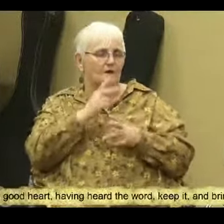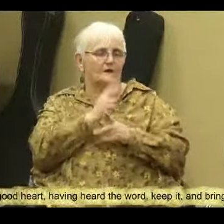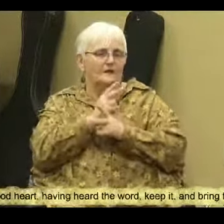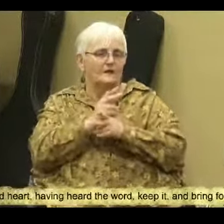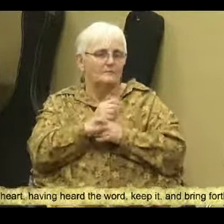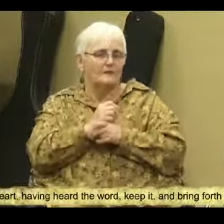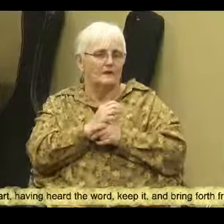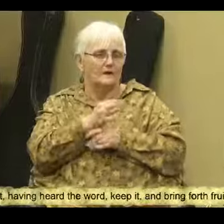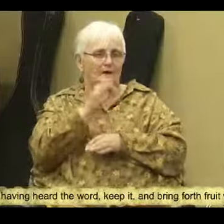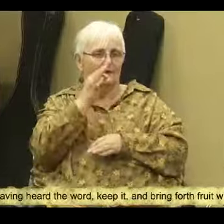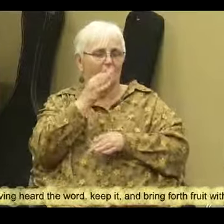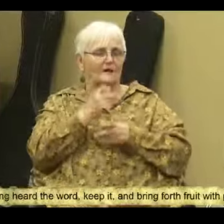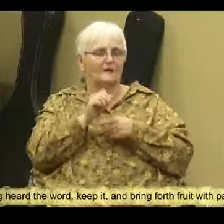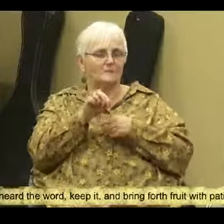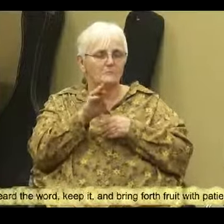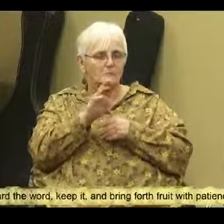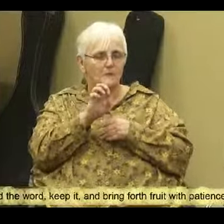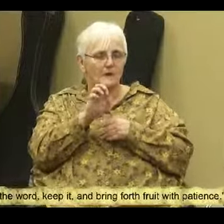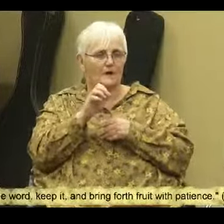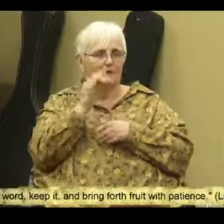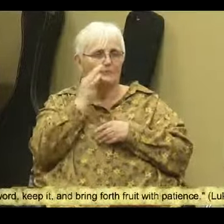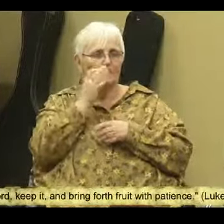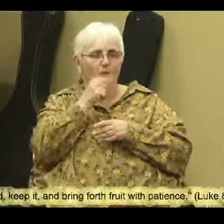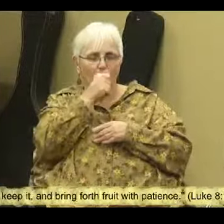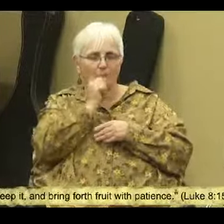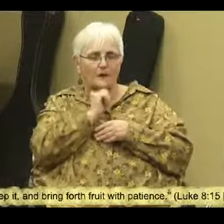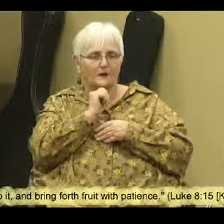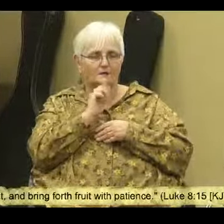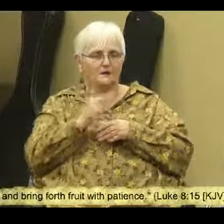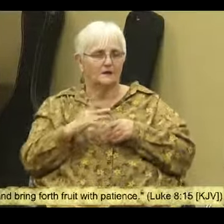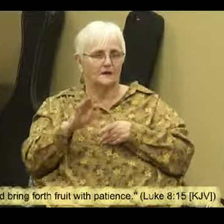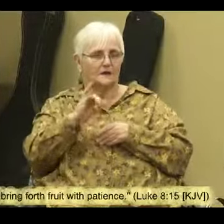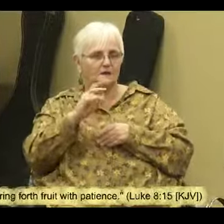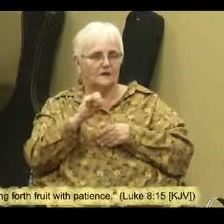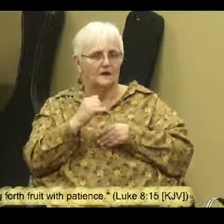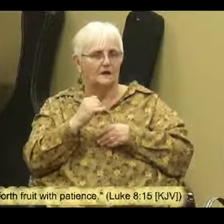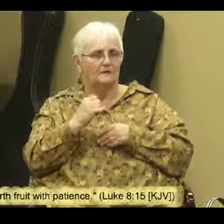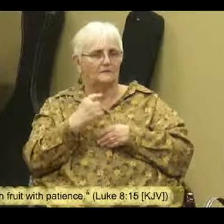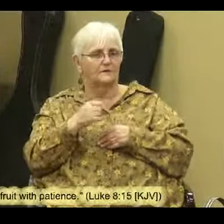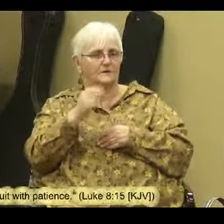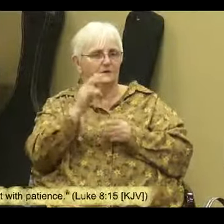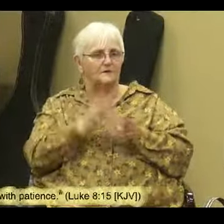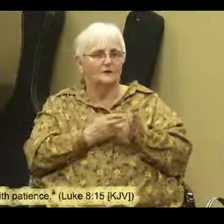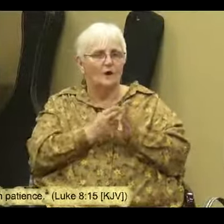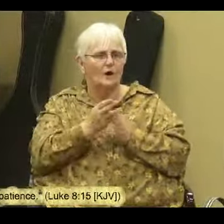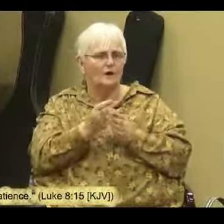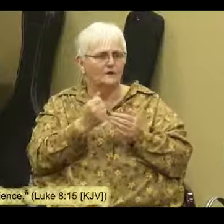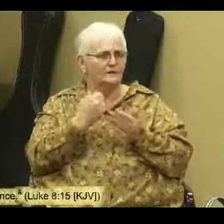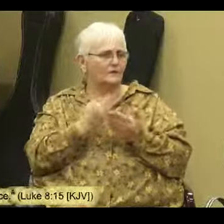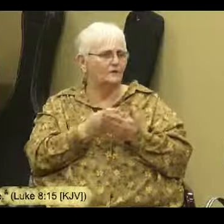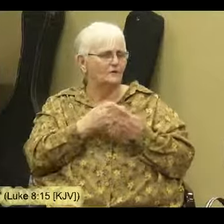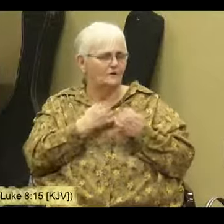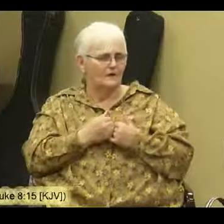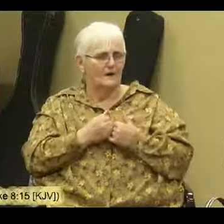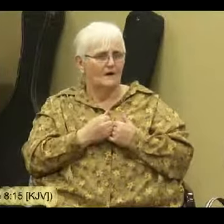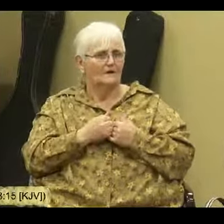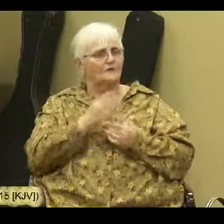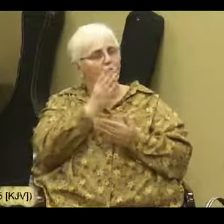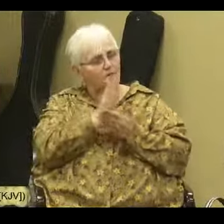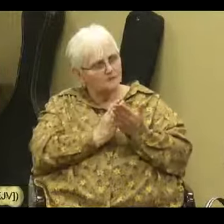patience King James version says an honest and good hearts so if someone hears the